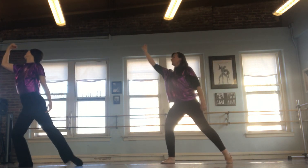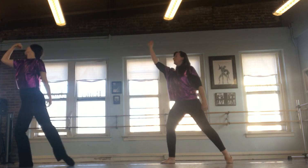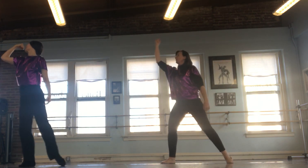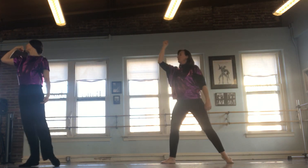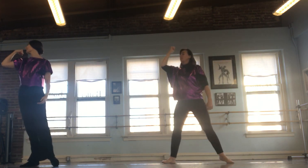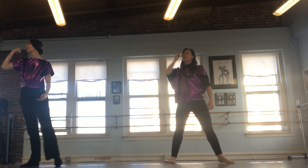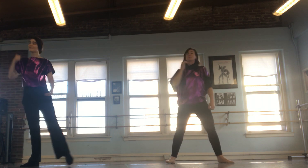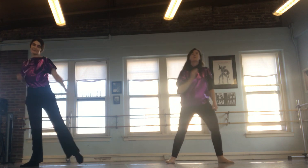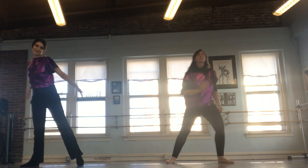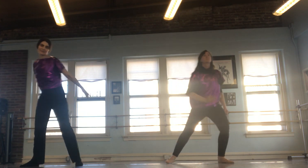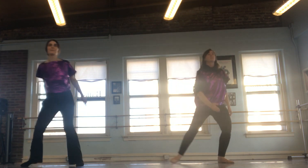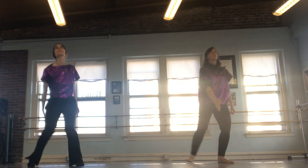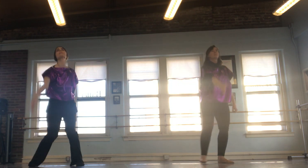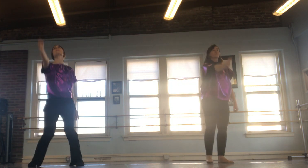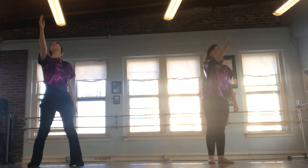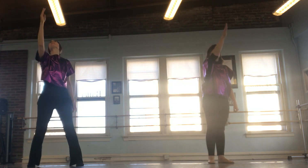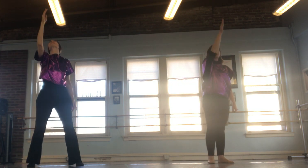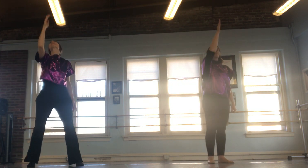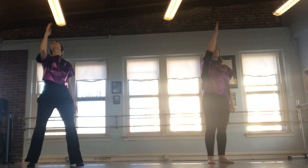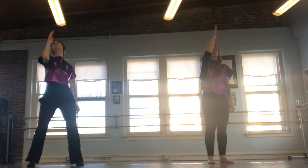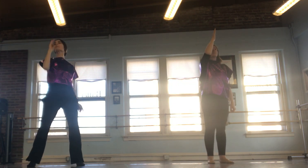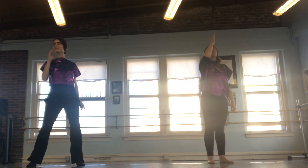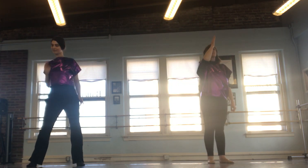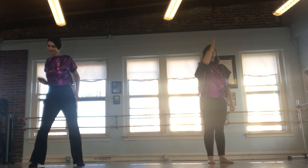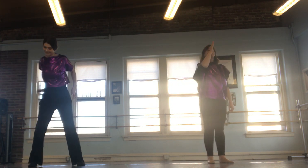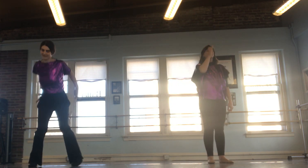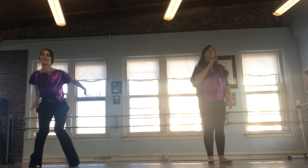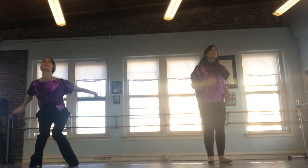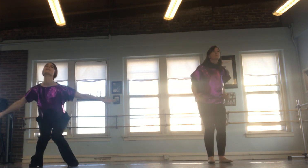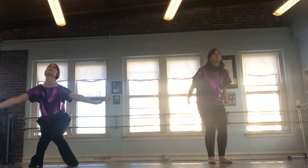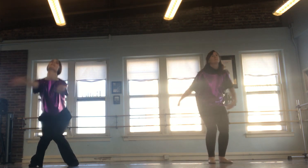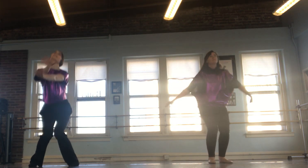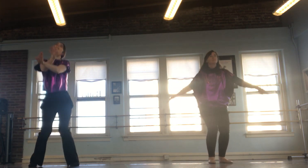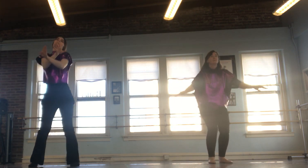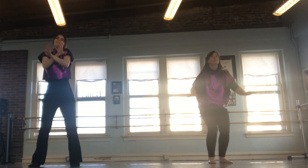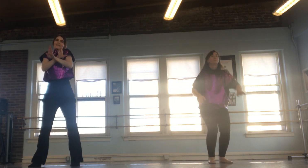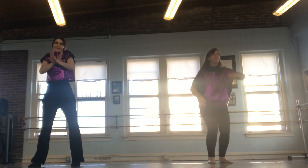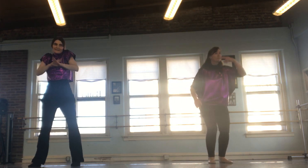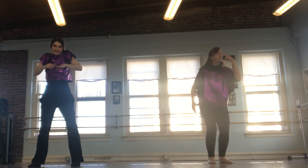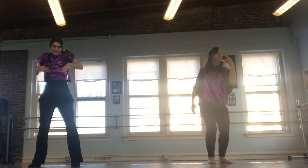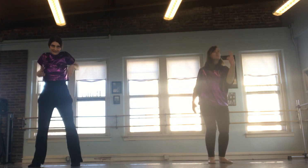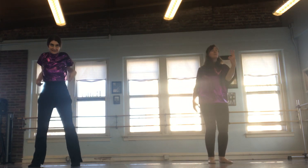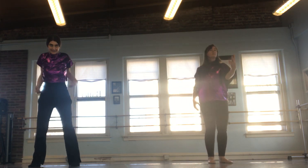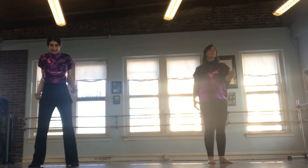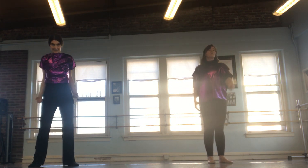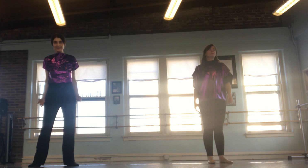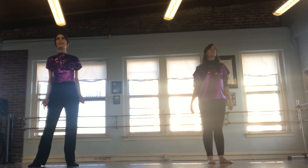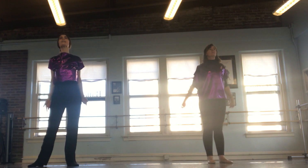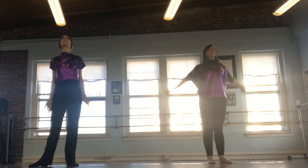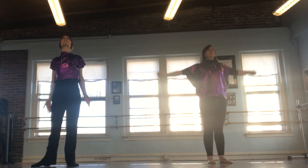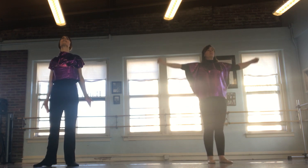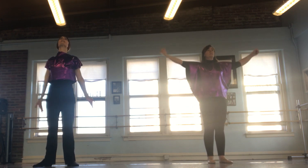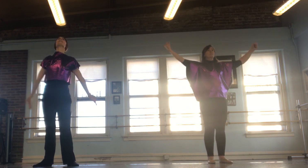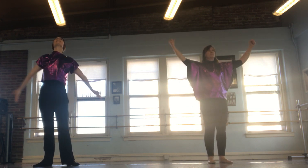is our God, and all will see how great,